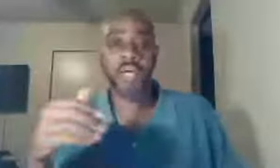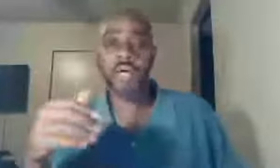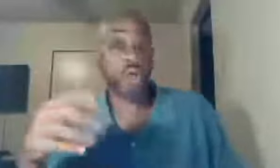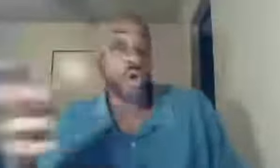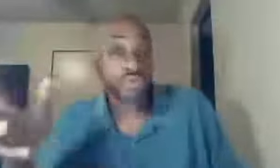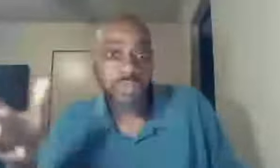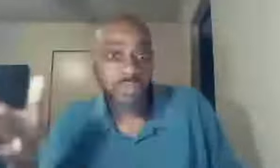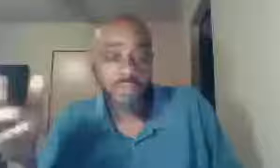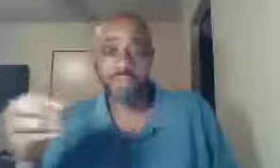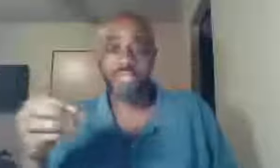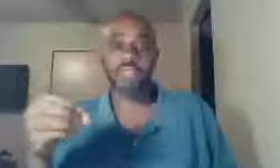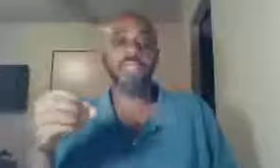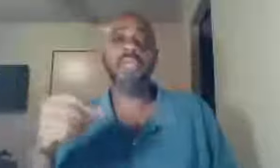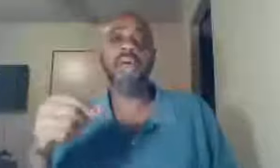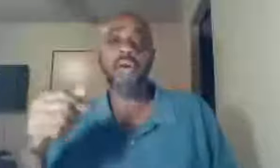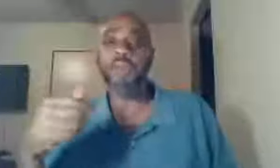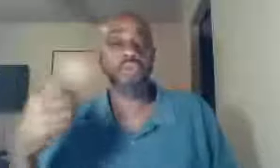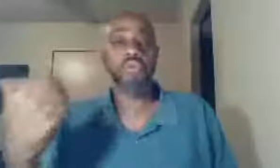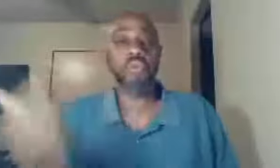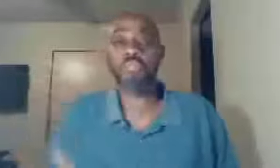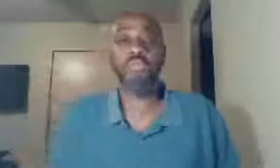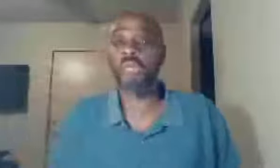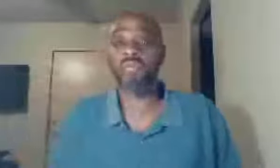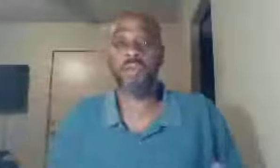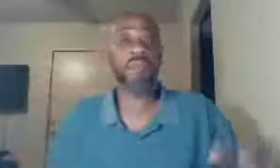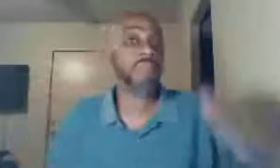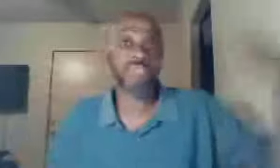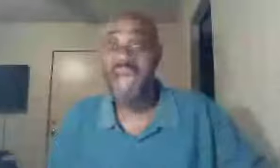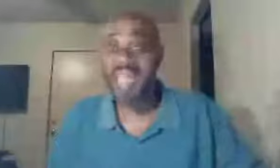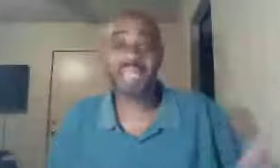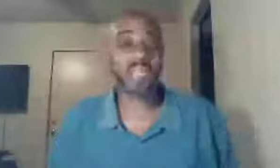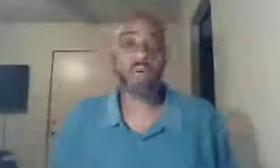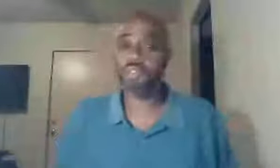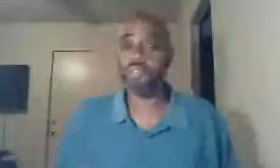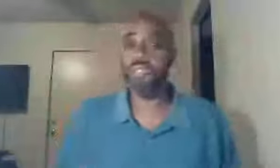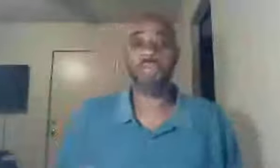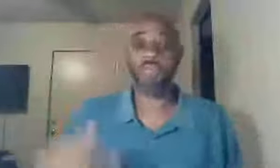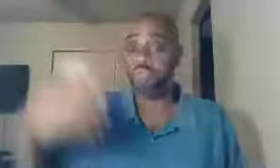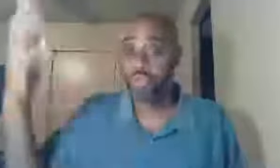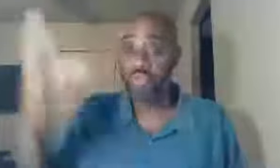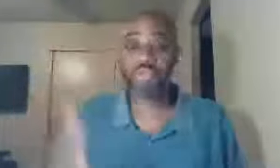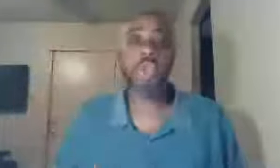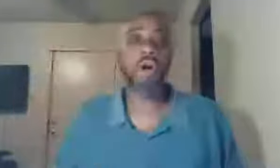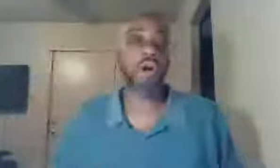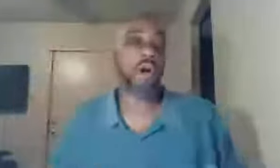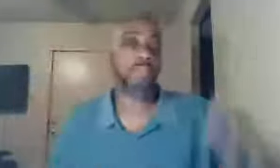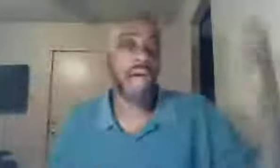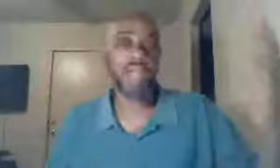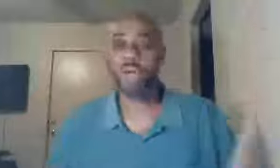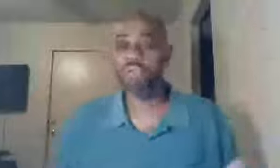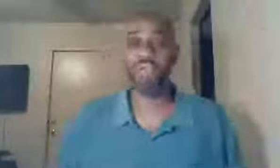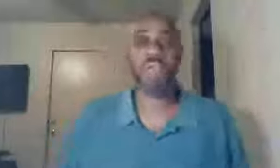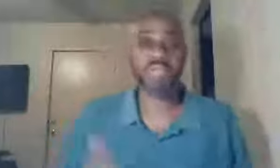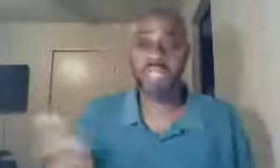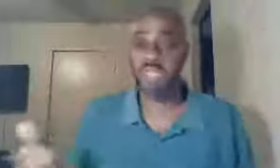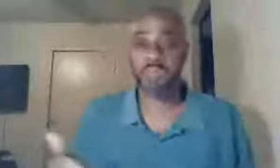other cults, in particular, those who were, speaking for Dinah, or speaking for Zeus, or Apollos, or whatever the case,